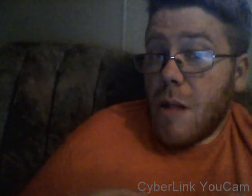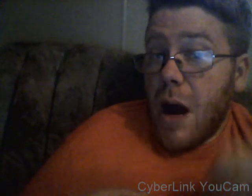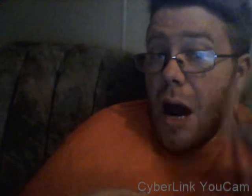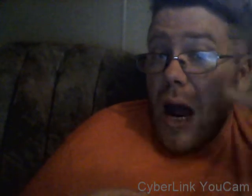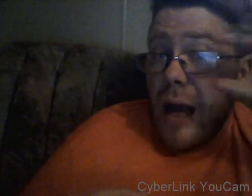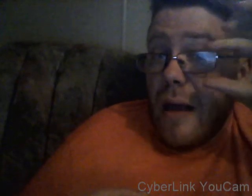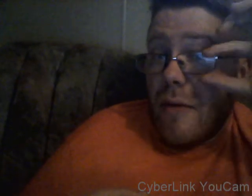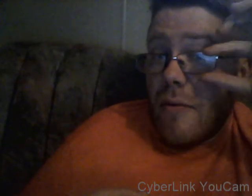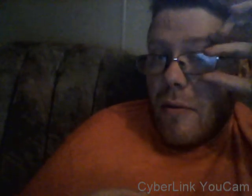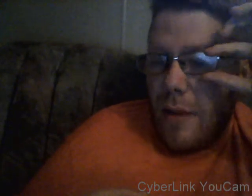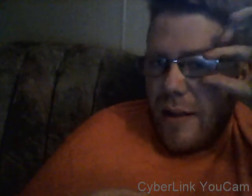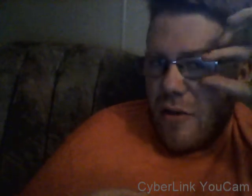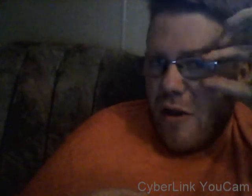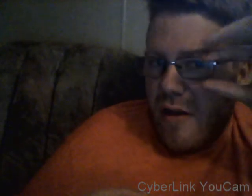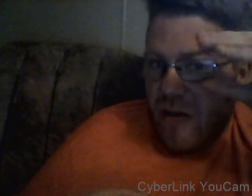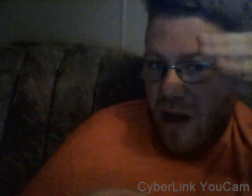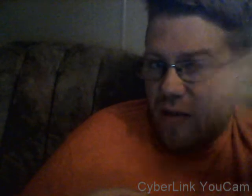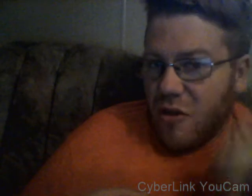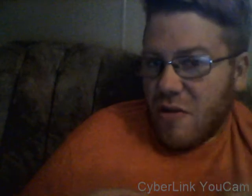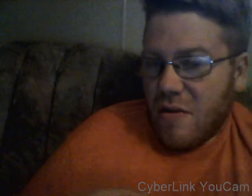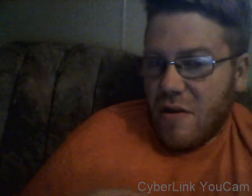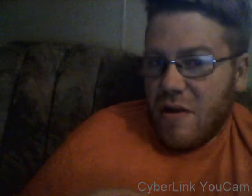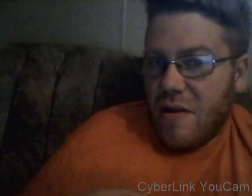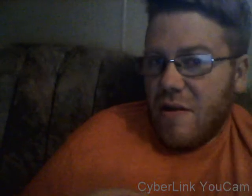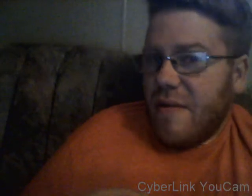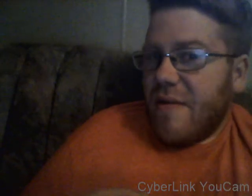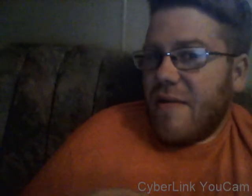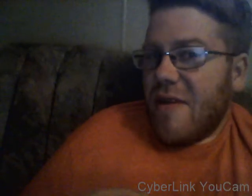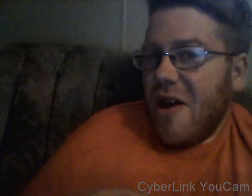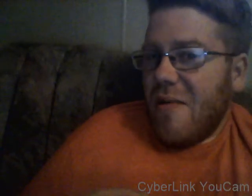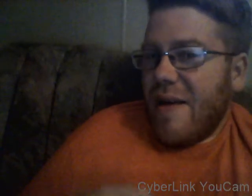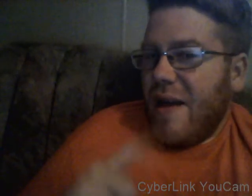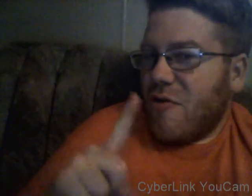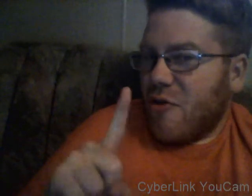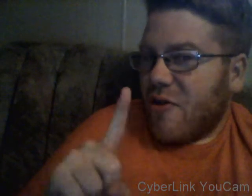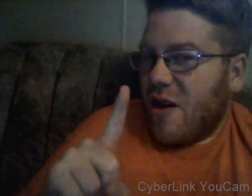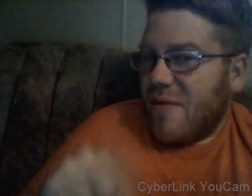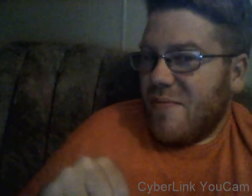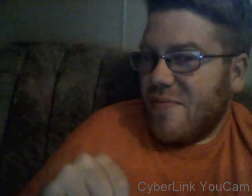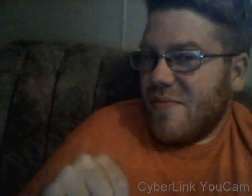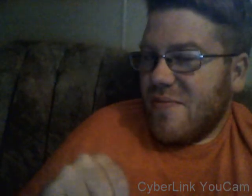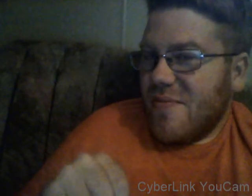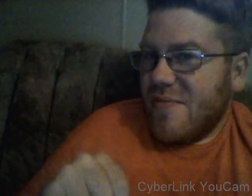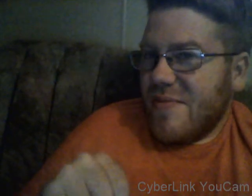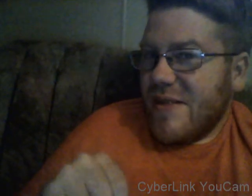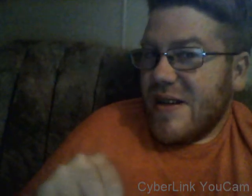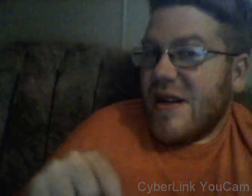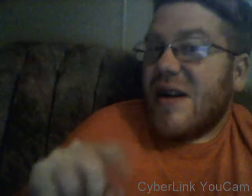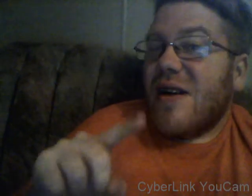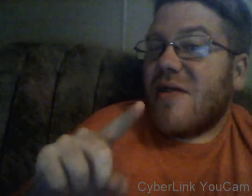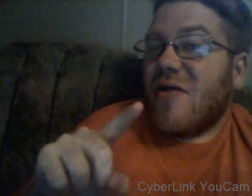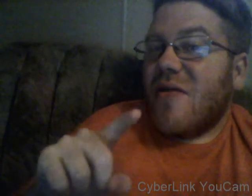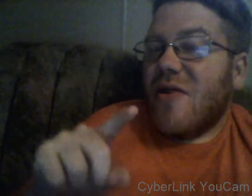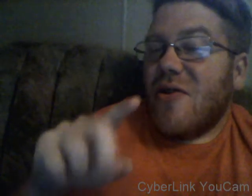I'd like to challenge Jeremy Androsoff to review